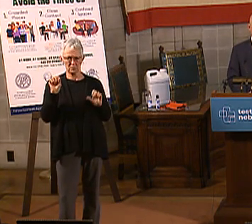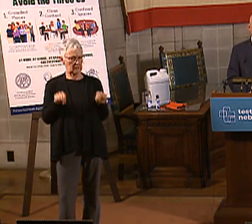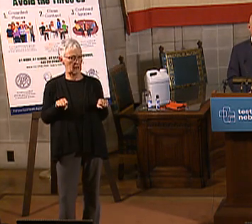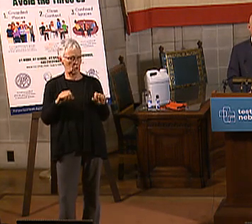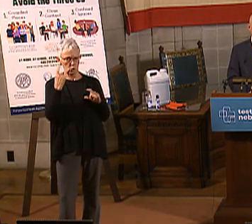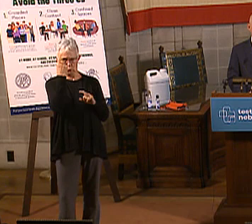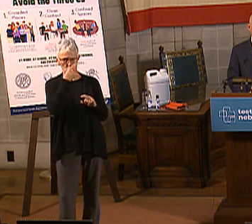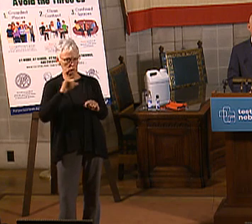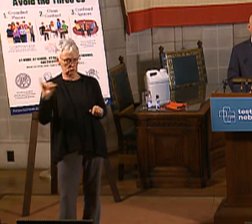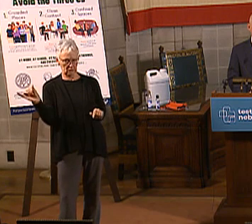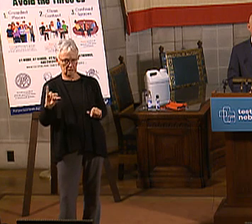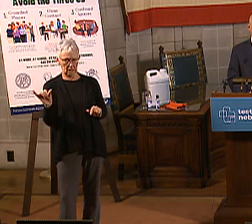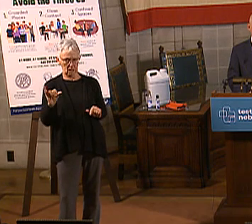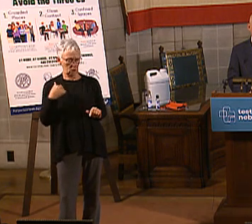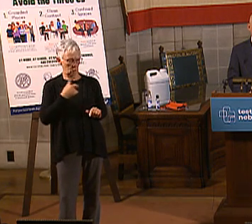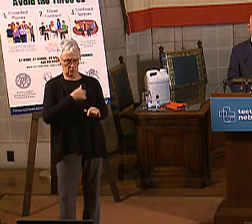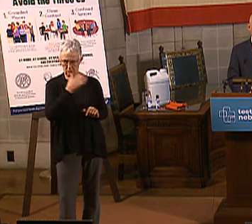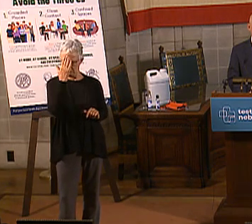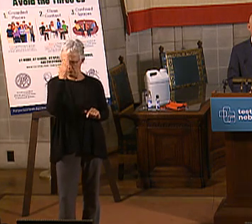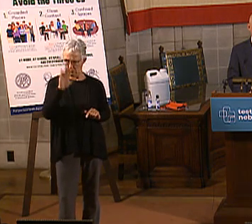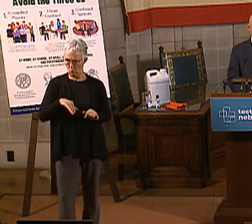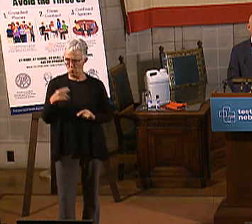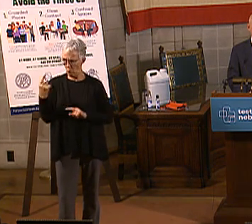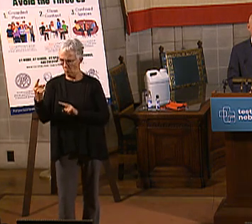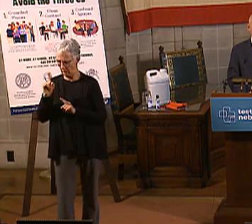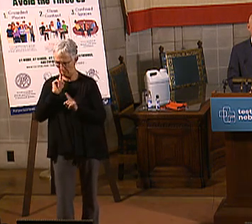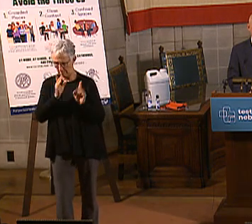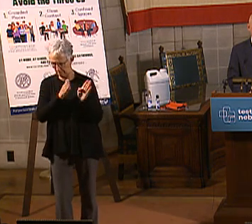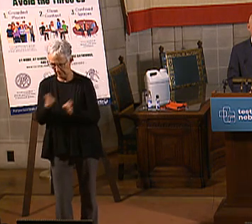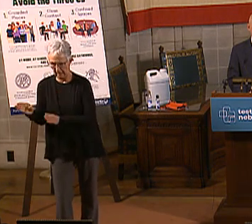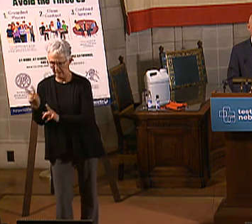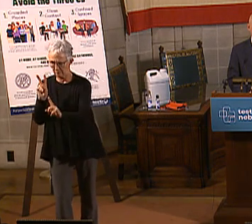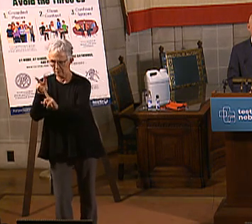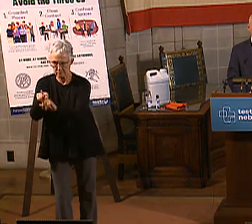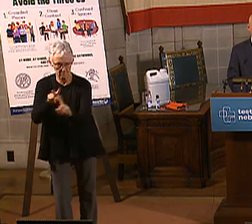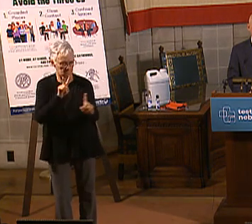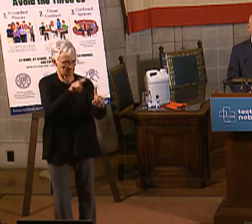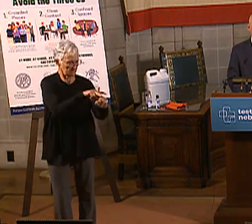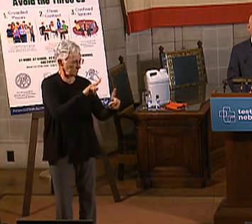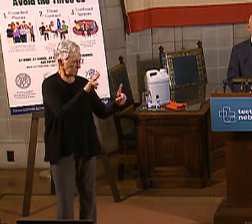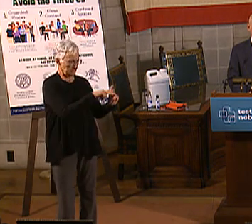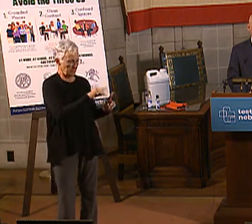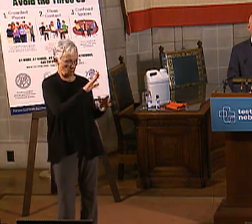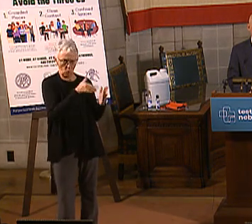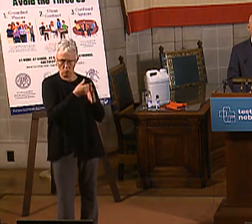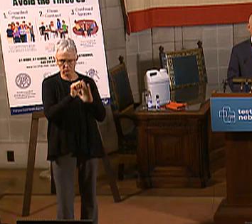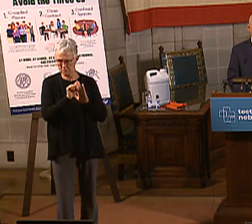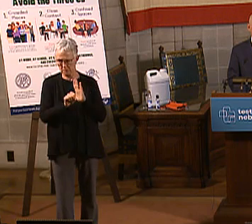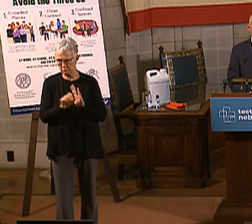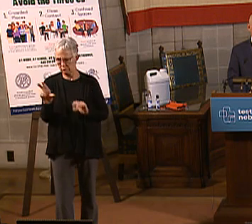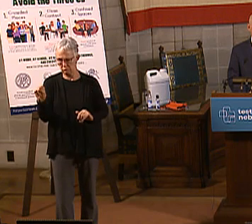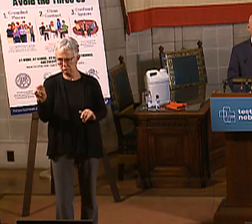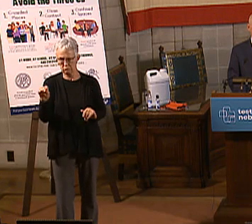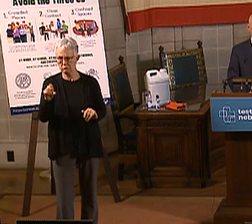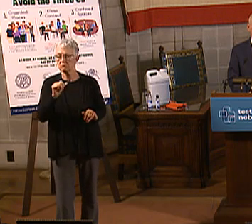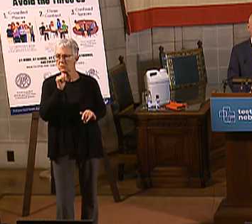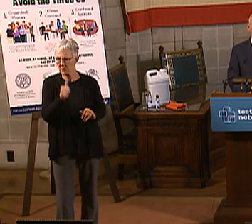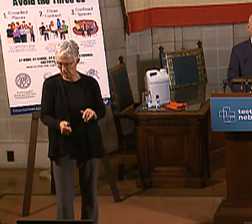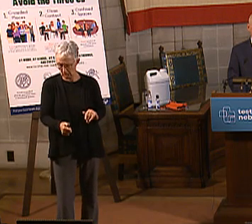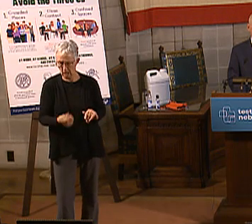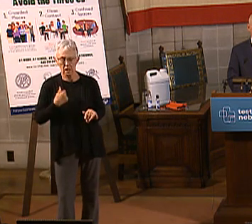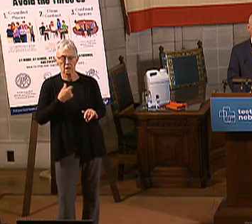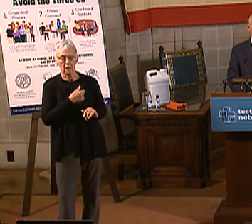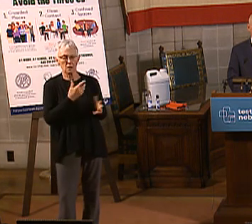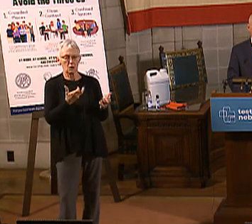Medicaid programs, just as there's no one-size-fits-all for community engagement waivers. And our guidance included ensuring that beneficiaries